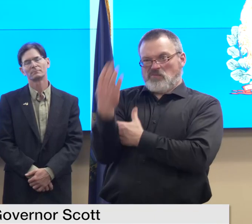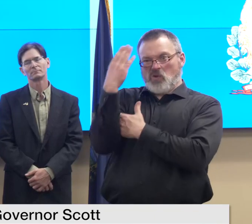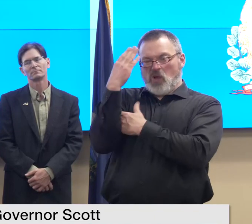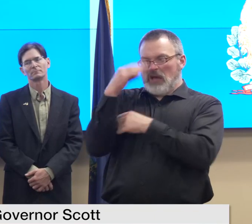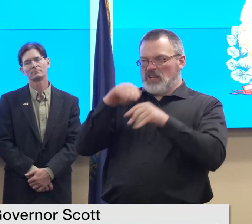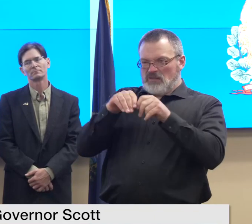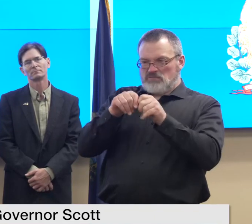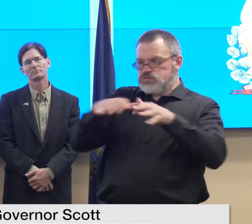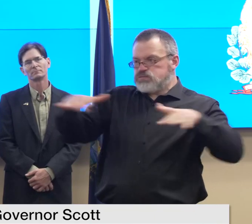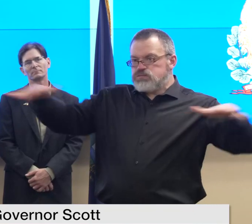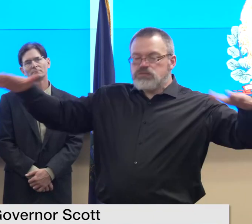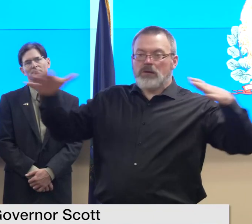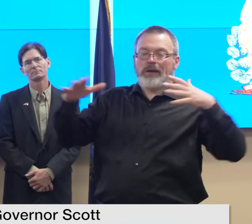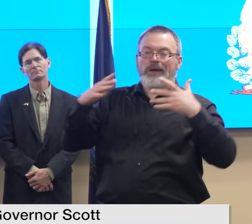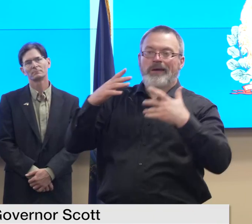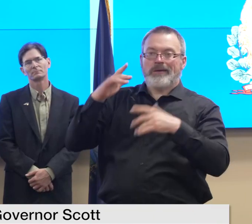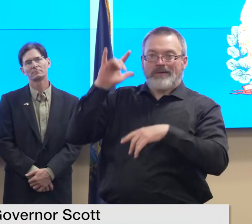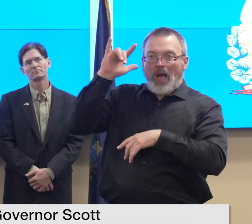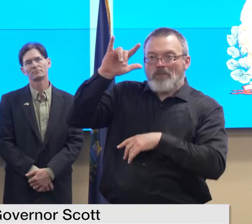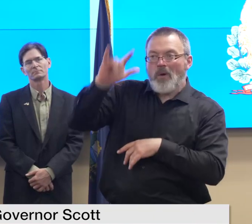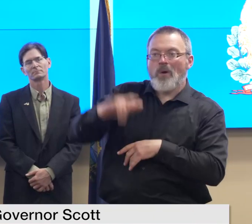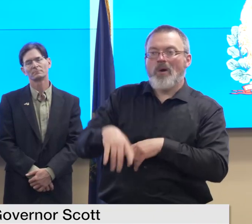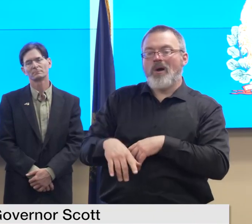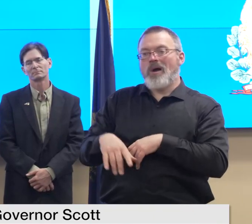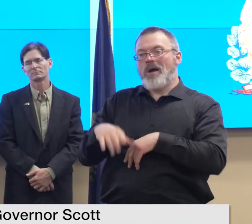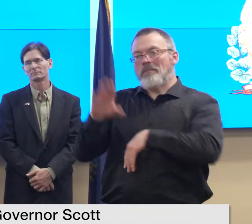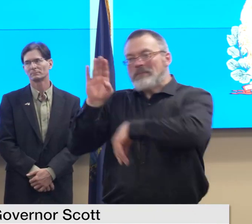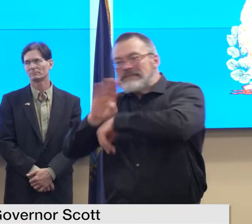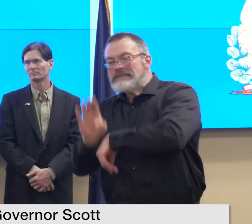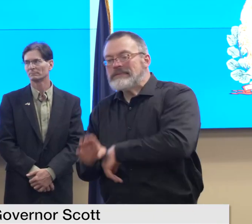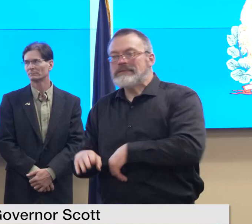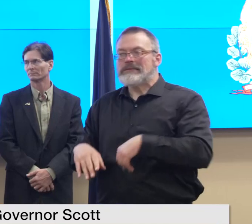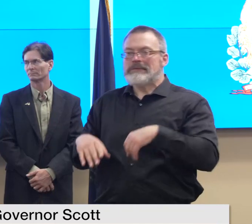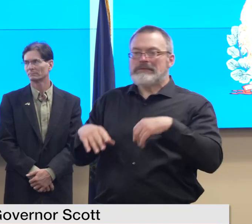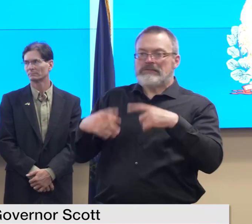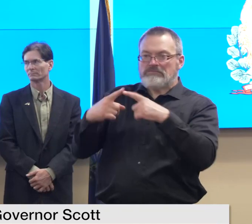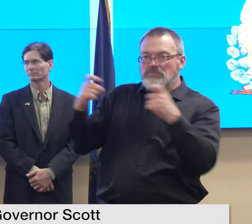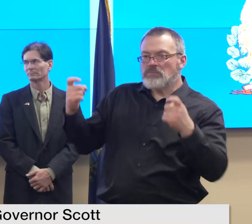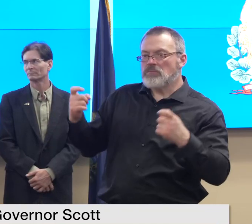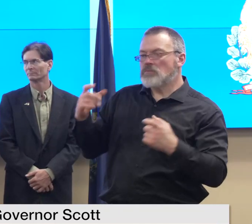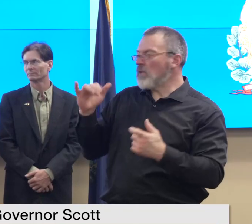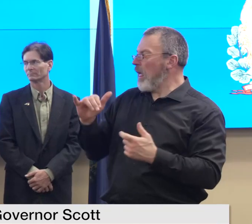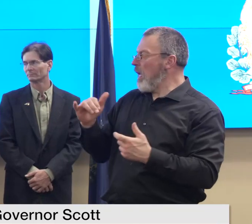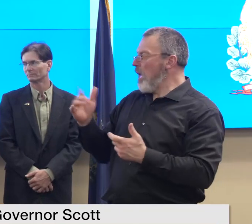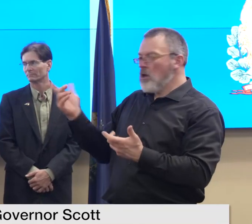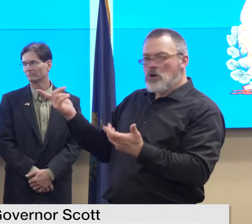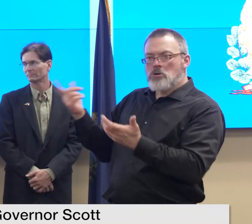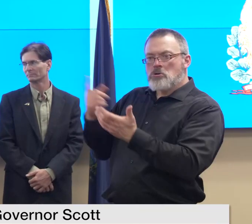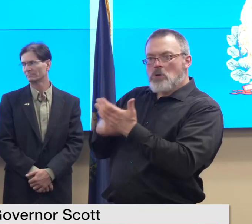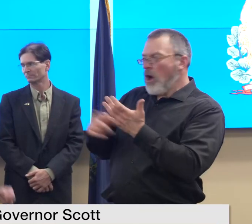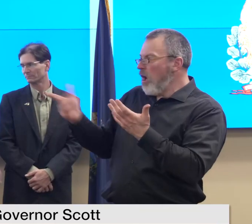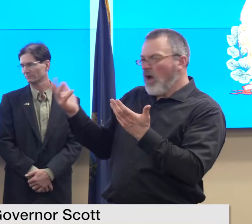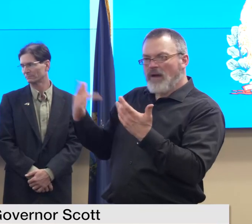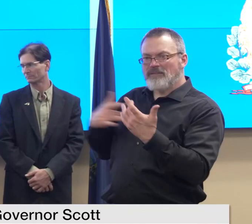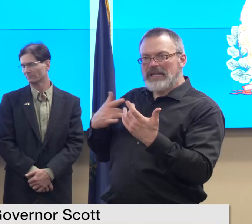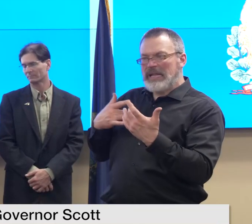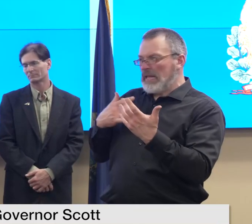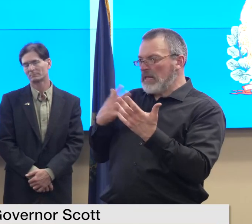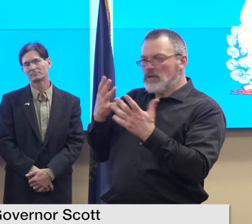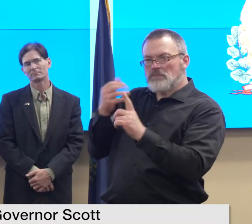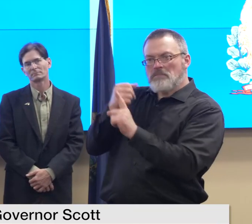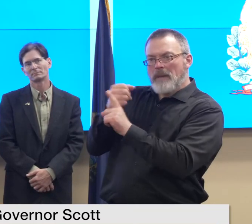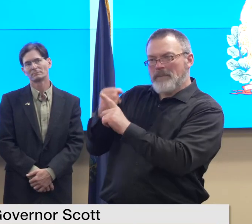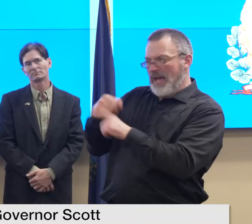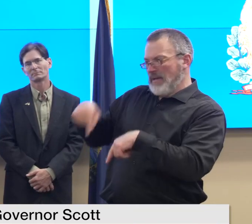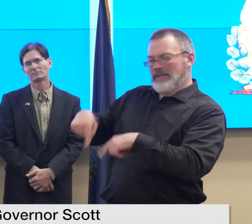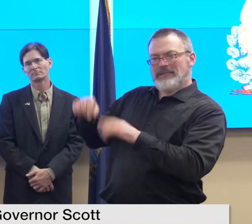how do we you know as we move forward over the next 10 20 years here where would we put resources in state government to build